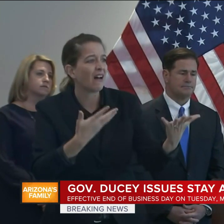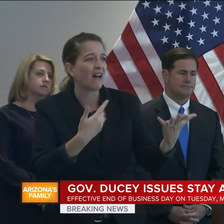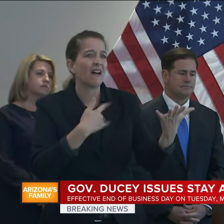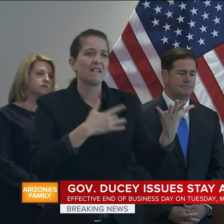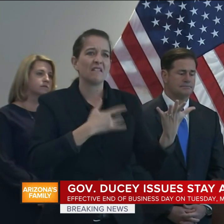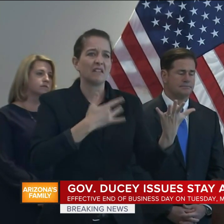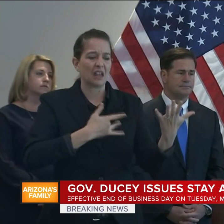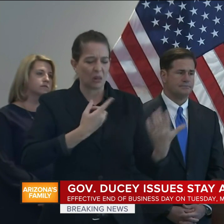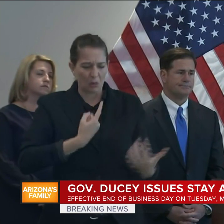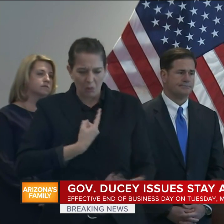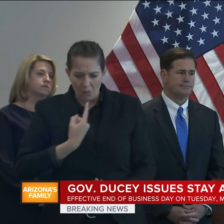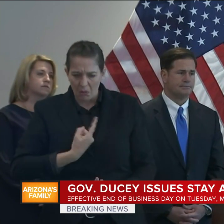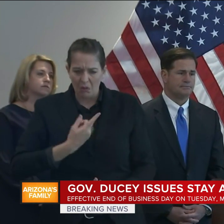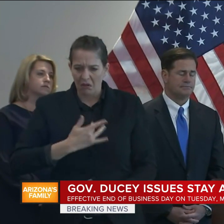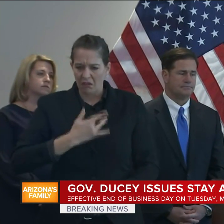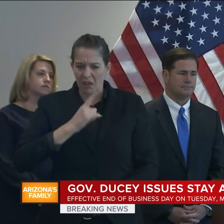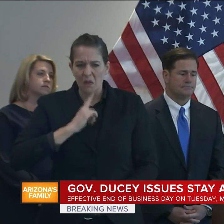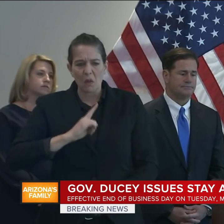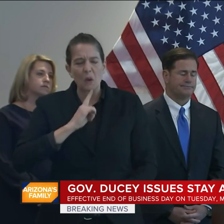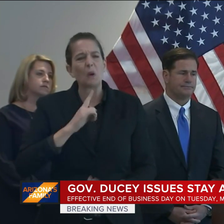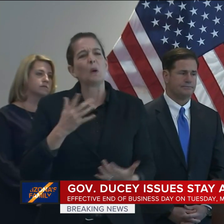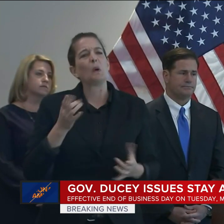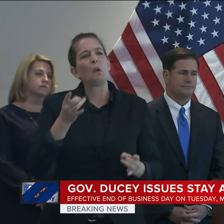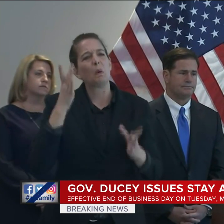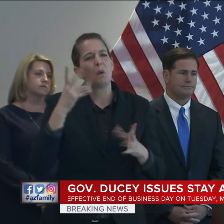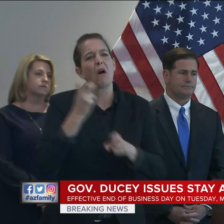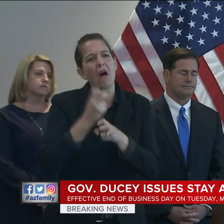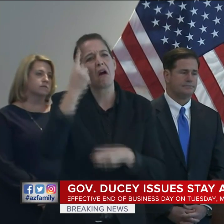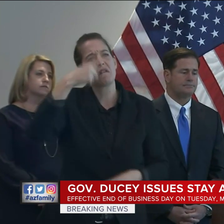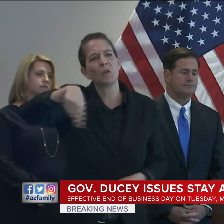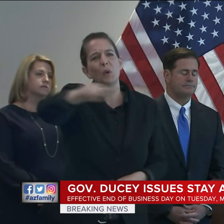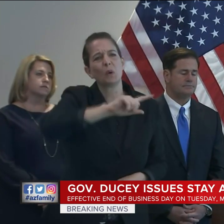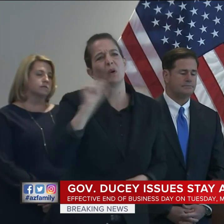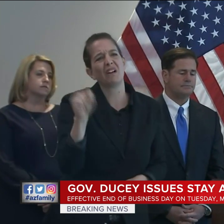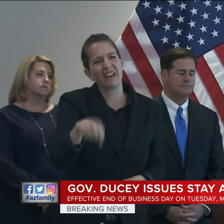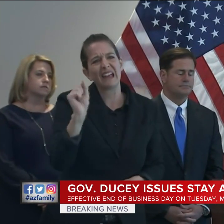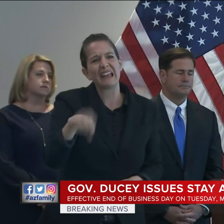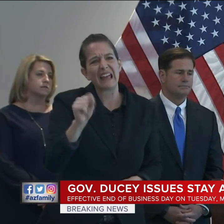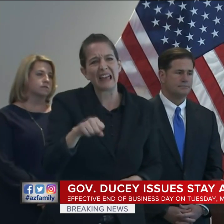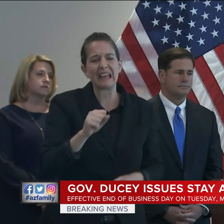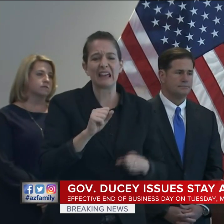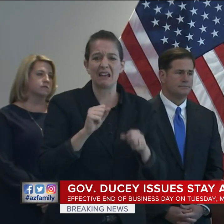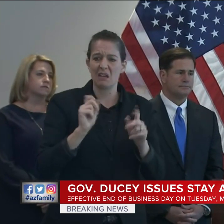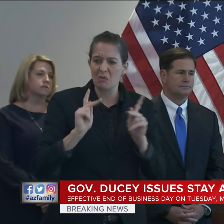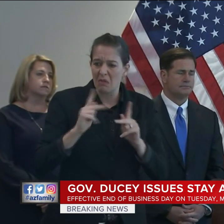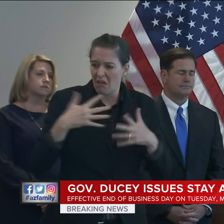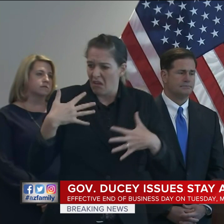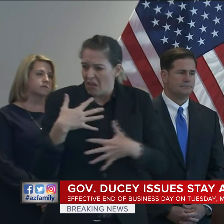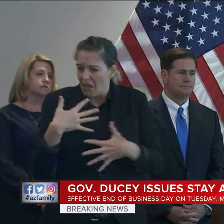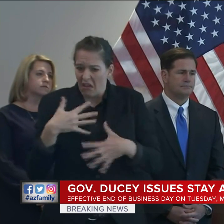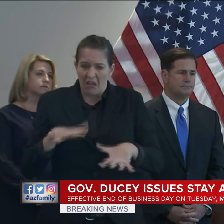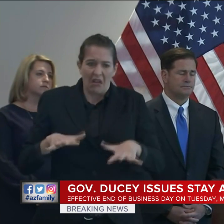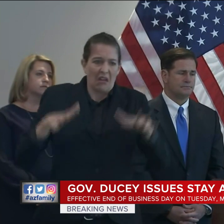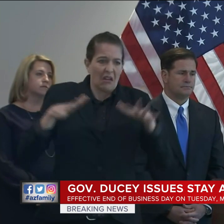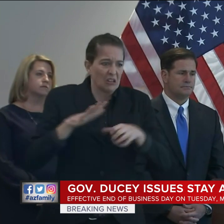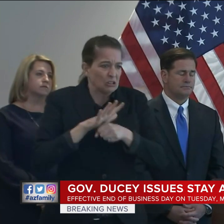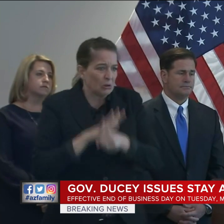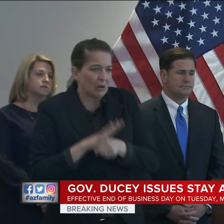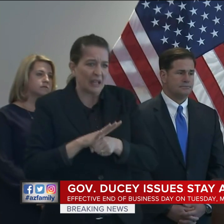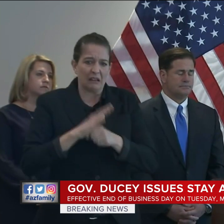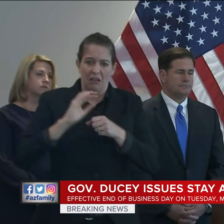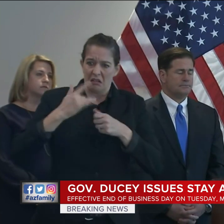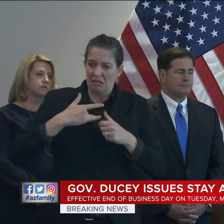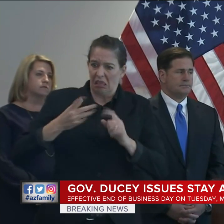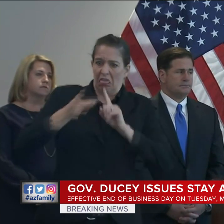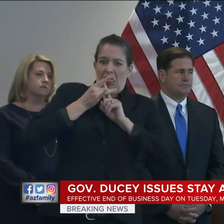financial ramifications to individuals and businesses and the fear and anxiety caused by COVID-19 can also have a negative impact